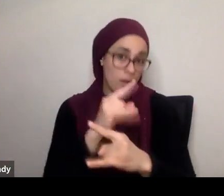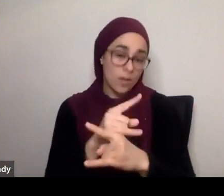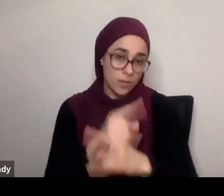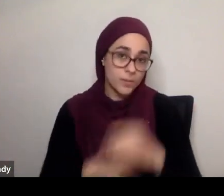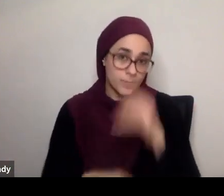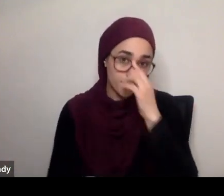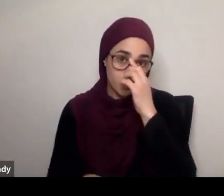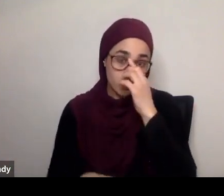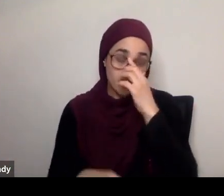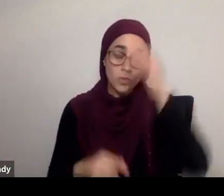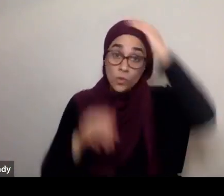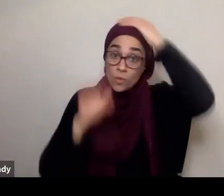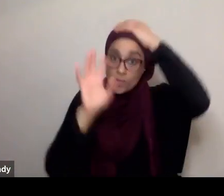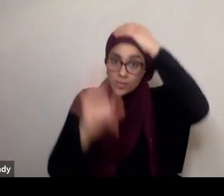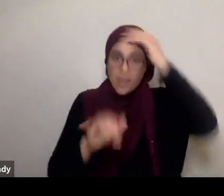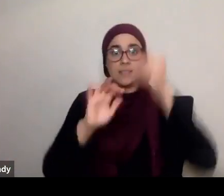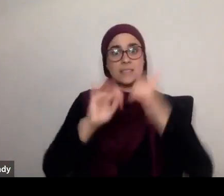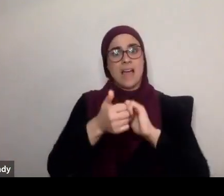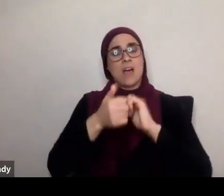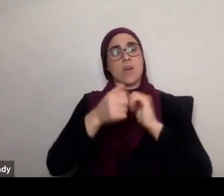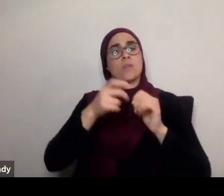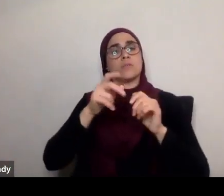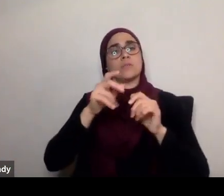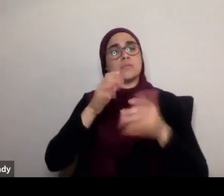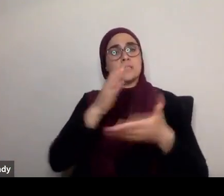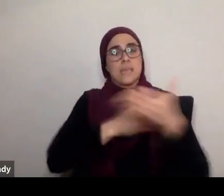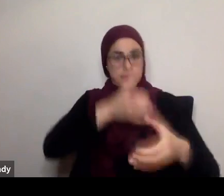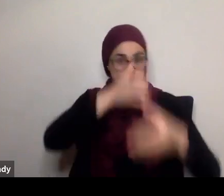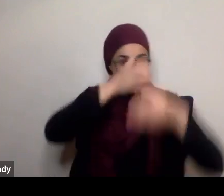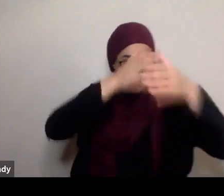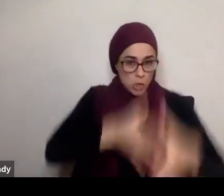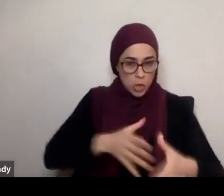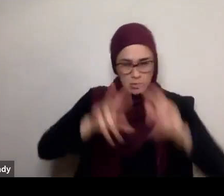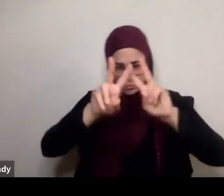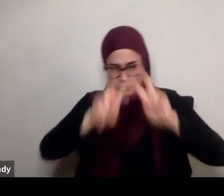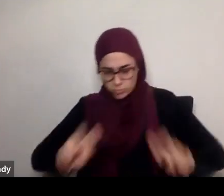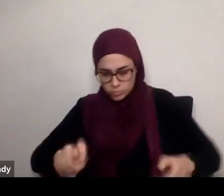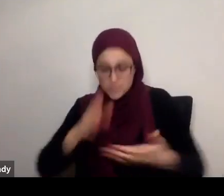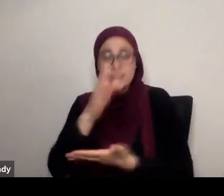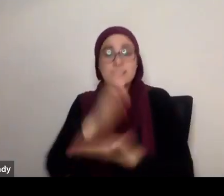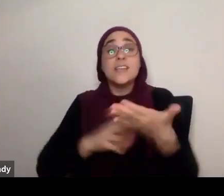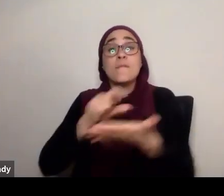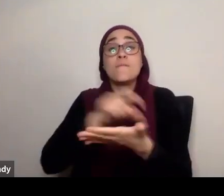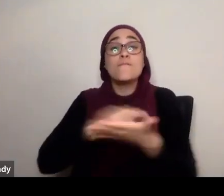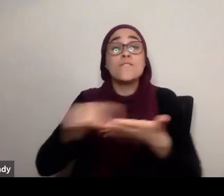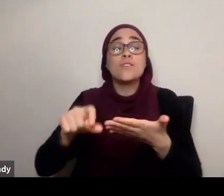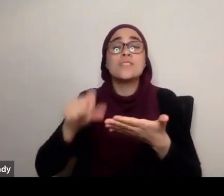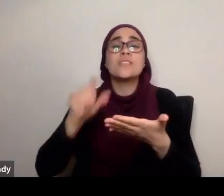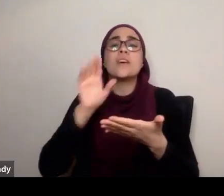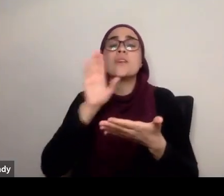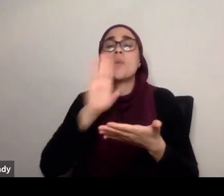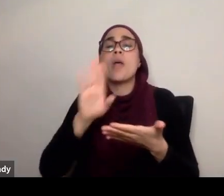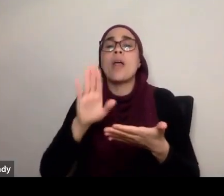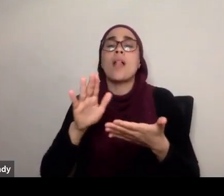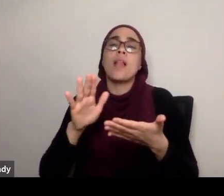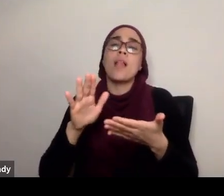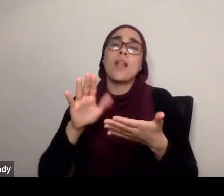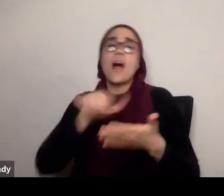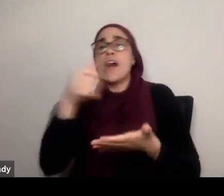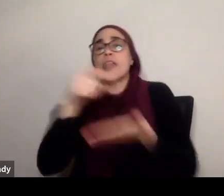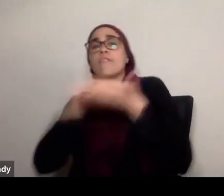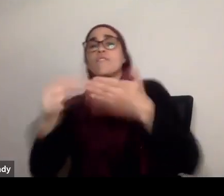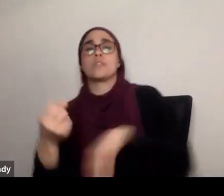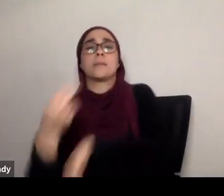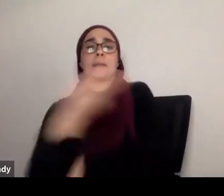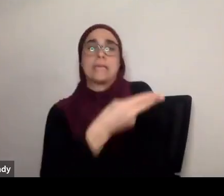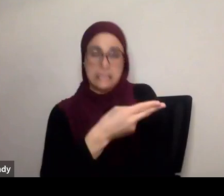But this is the way that some ulema discuss, what it means for some ayah to be overridden, to be overridden for other ayah.